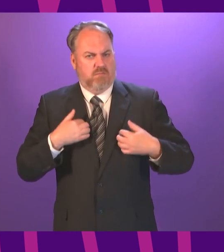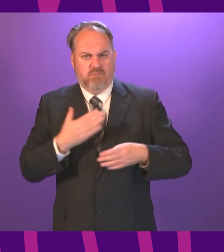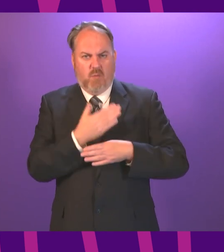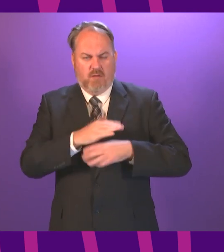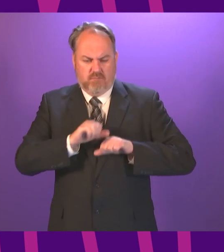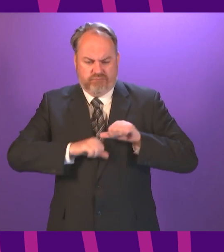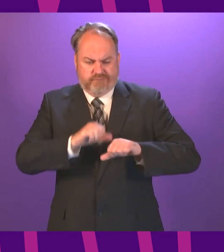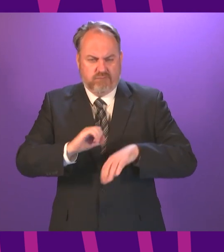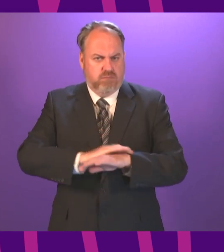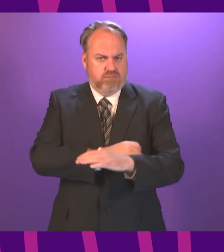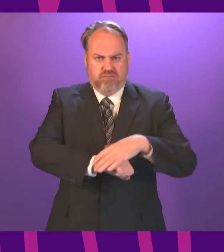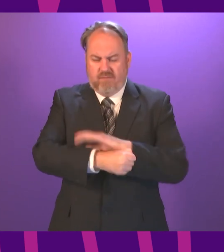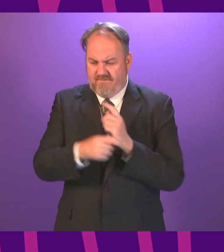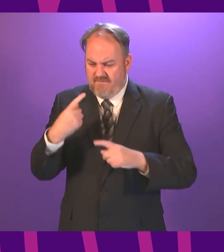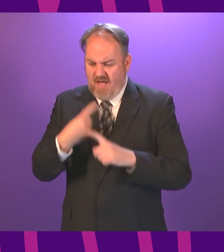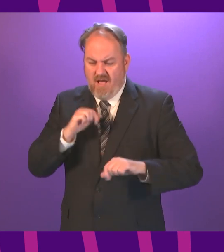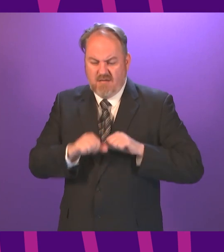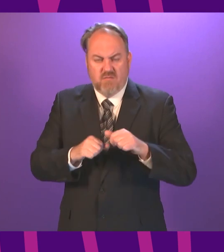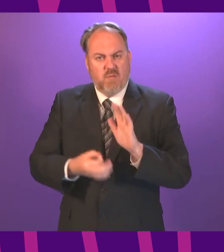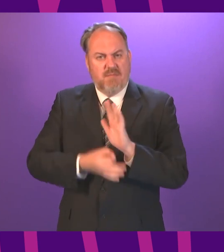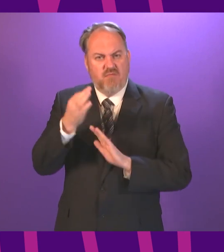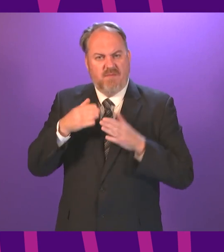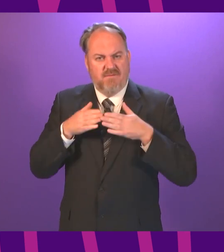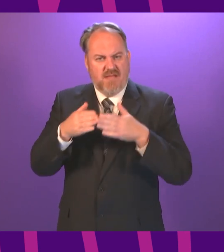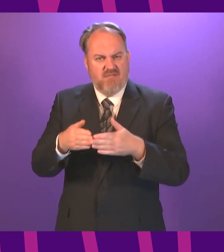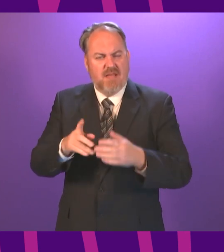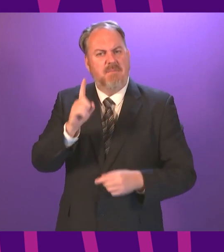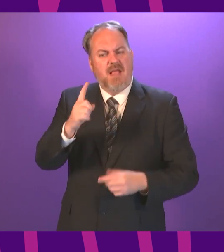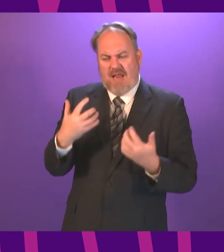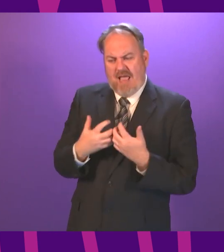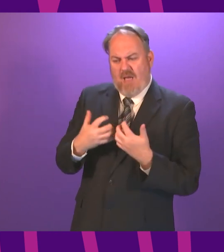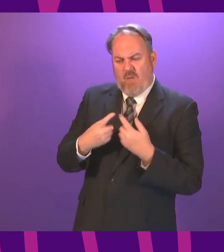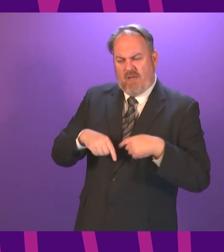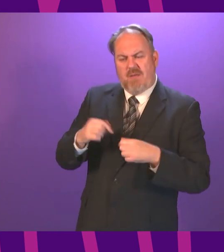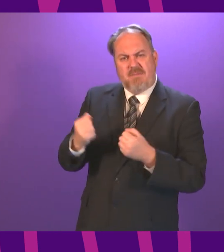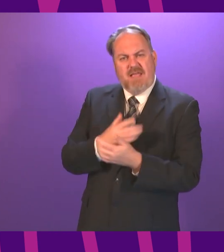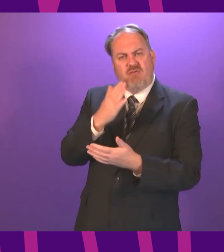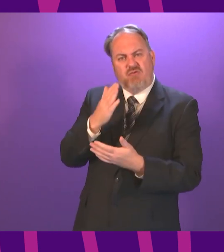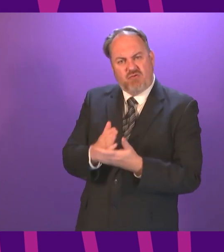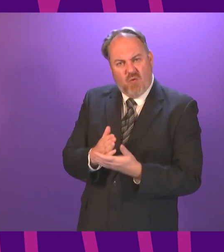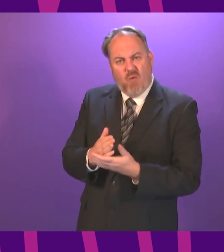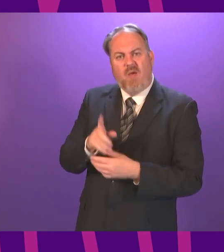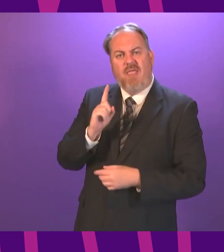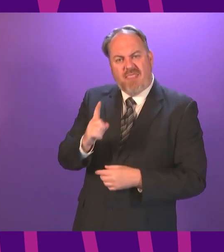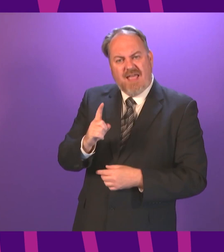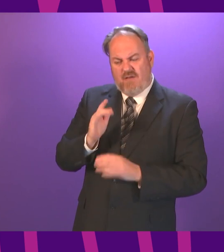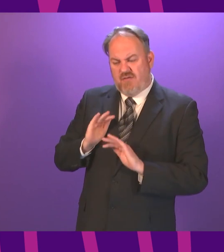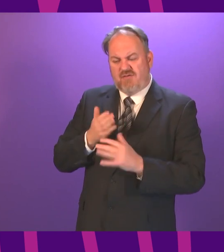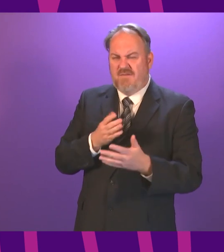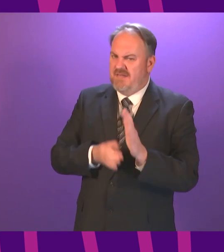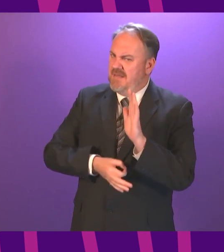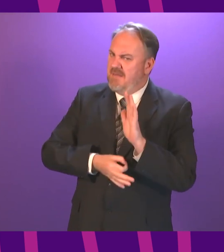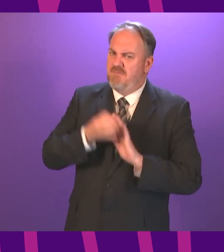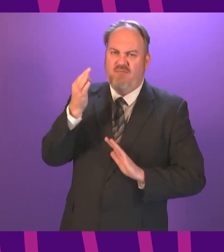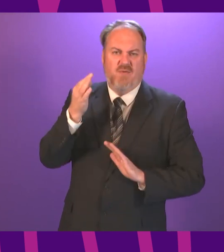improvements to Scotland's ferry service. Can I ask him what changes will be implemented to ensure a more responsive and reactive customer focus at CALMAC to